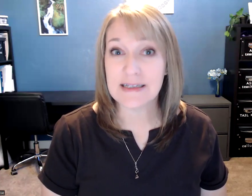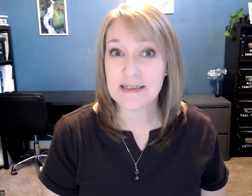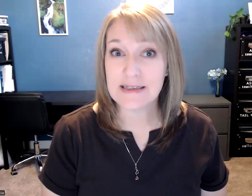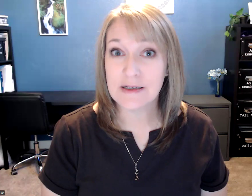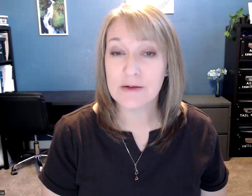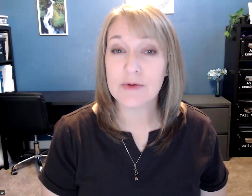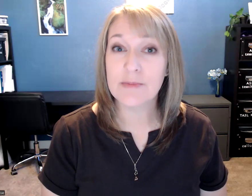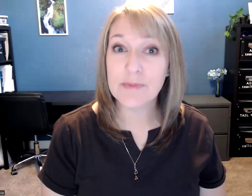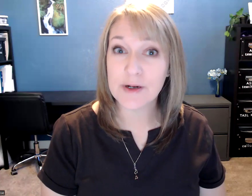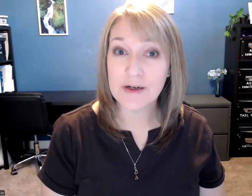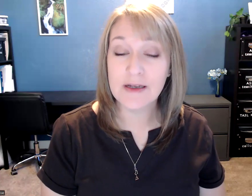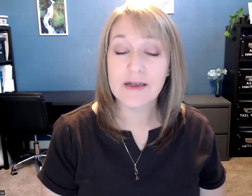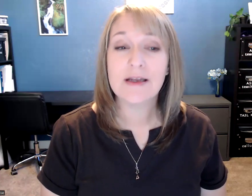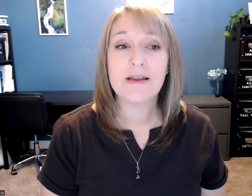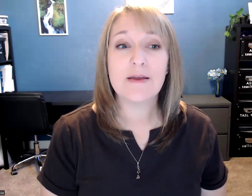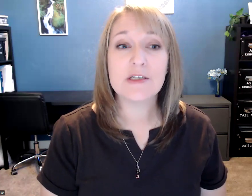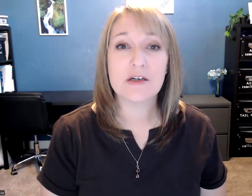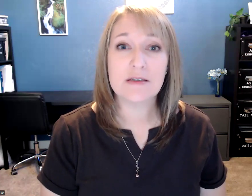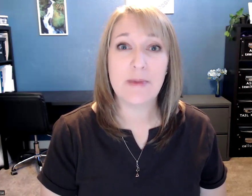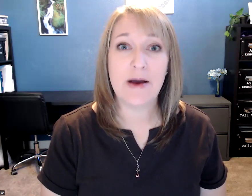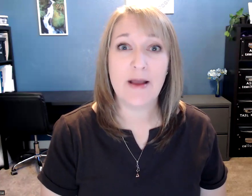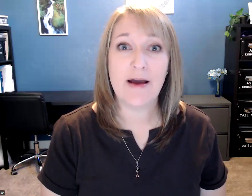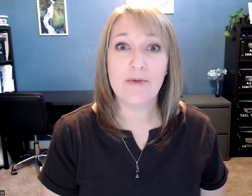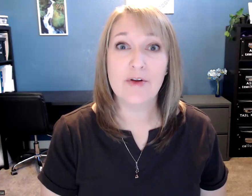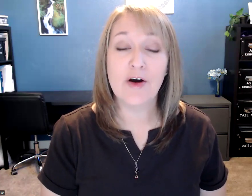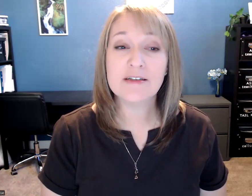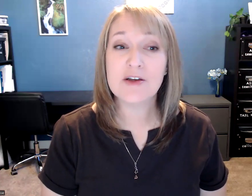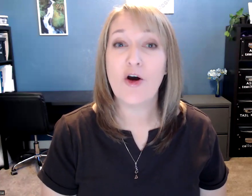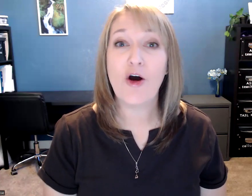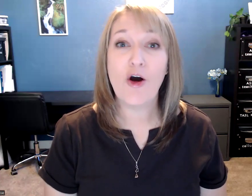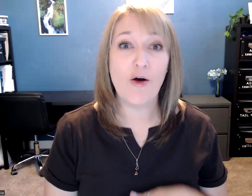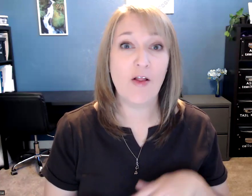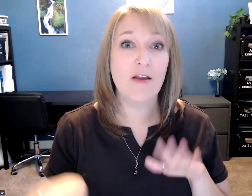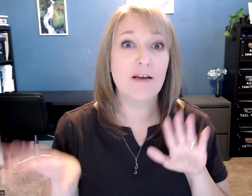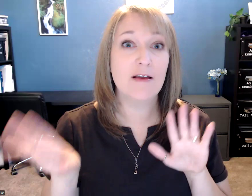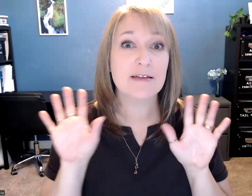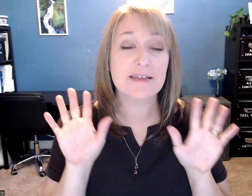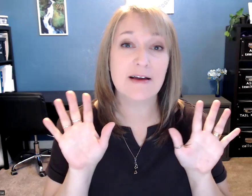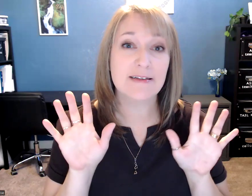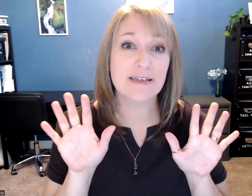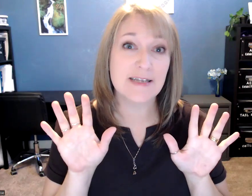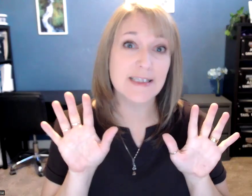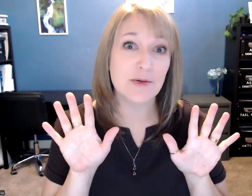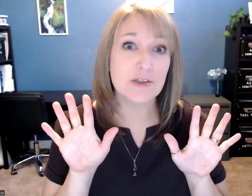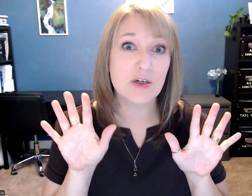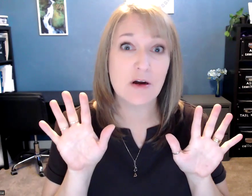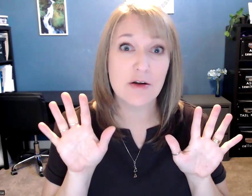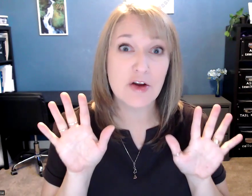list, remember that we talked about how not all signs in sign language are on your